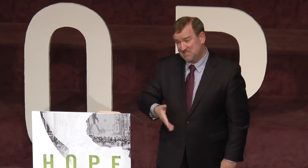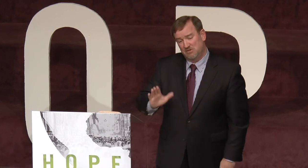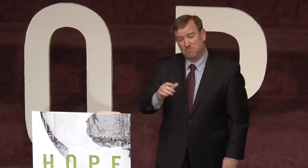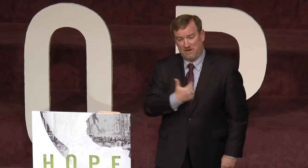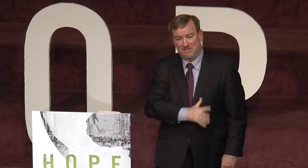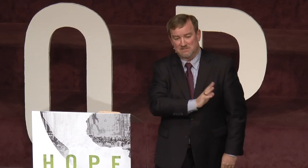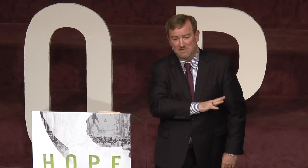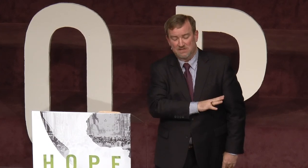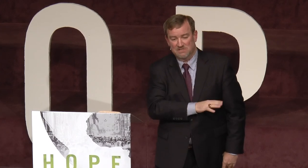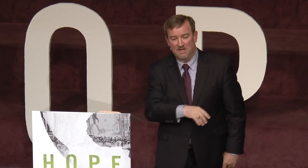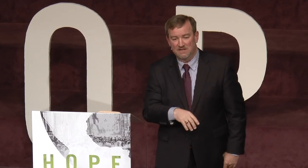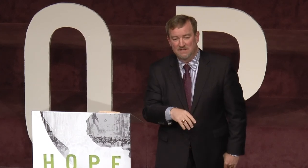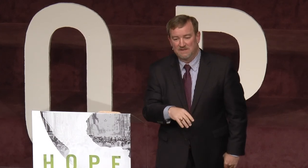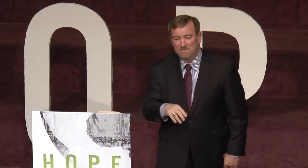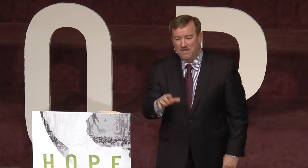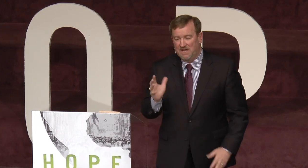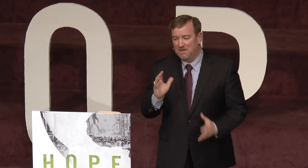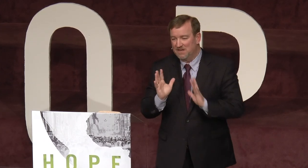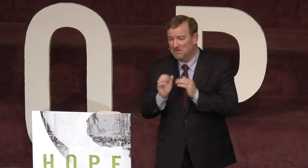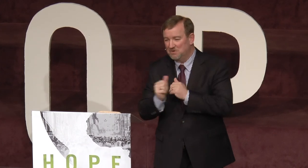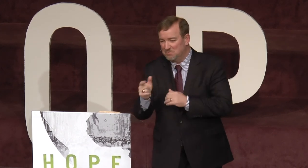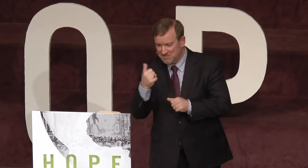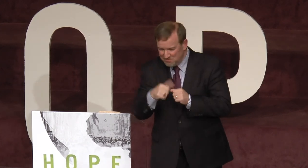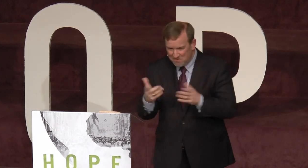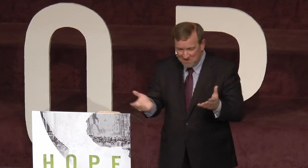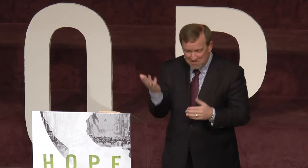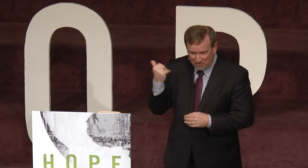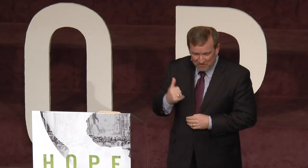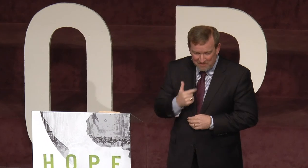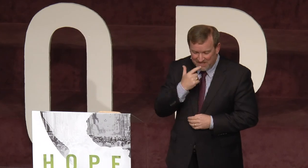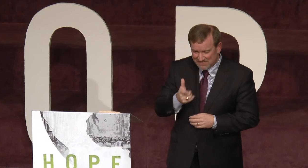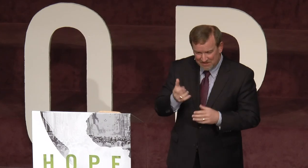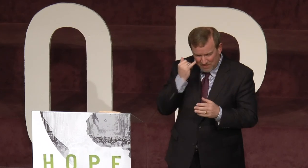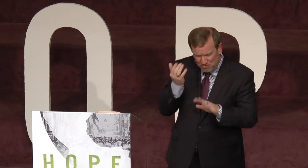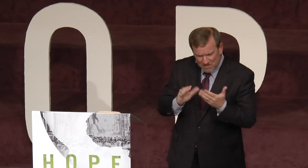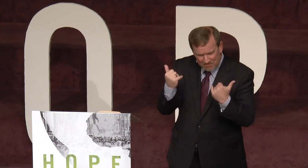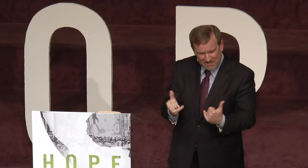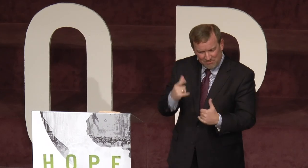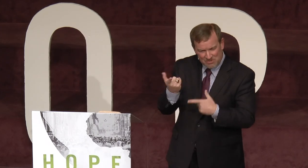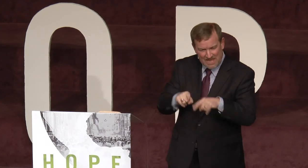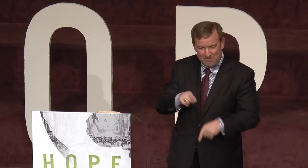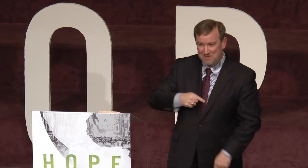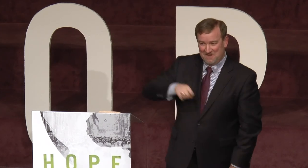still was paralyzed on the left side. And I began to talk with him. I said, you remember we here before? And I said, if you die right now, what's going to happen? He went,